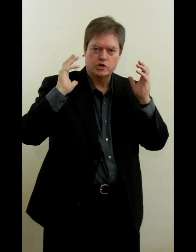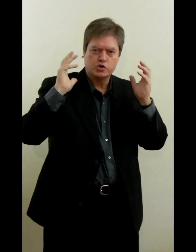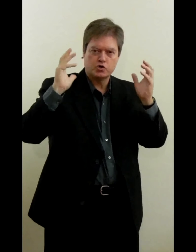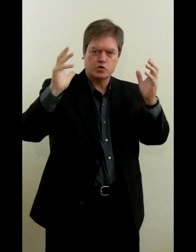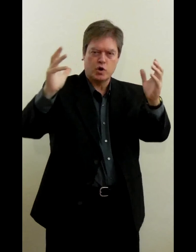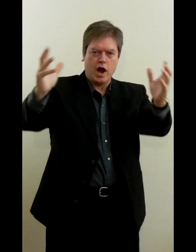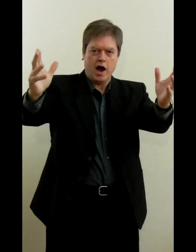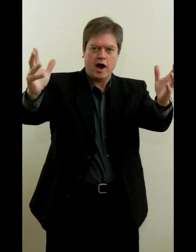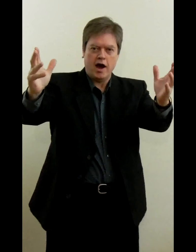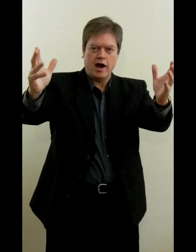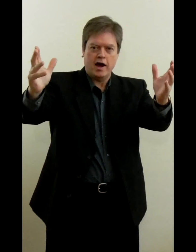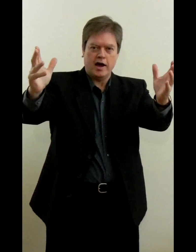try.